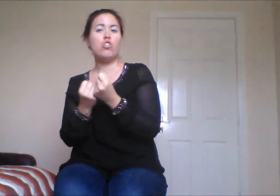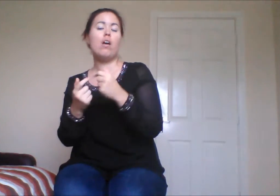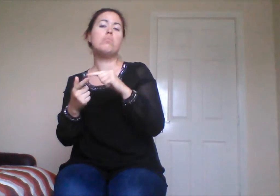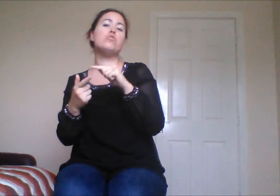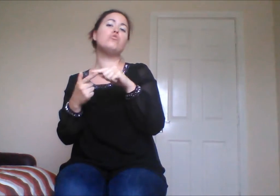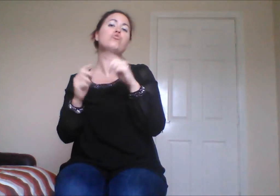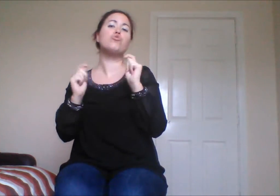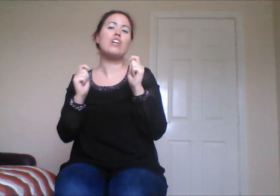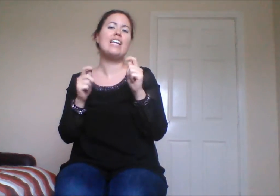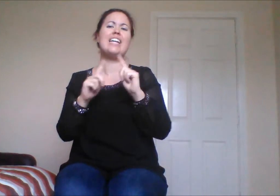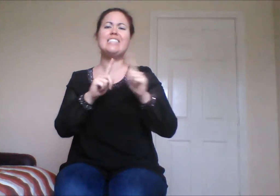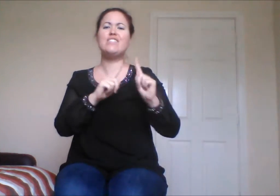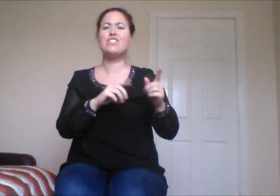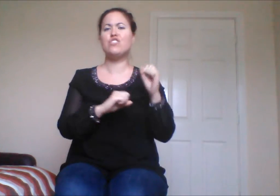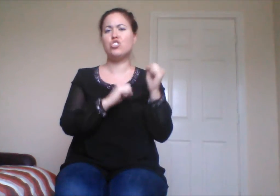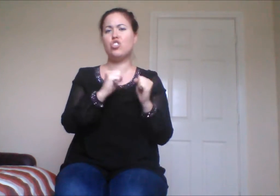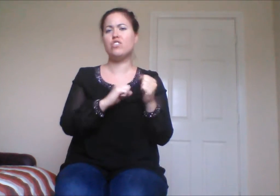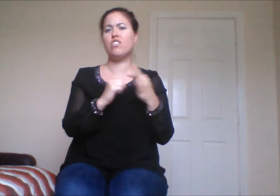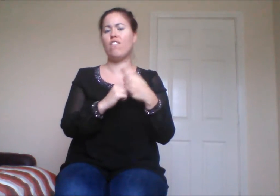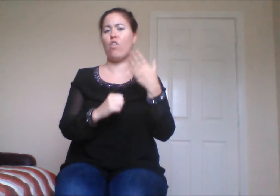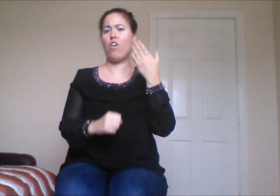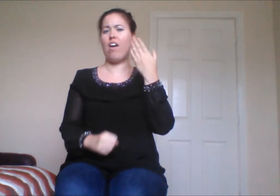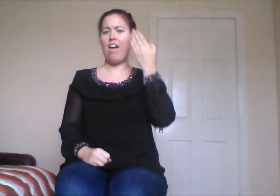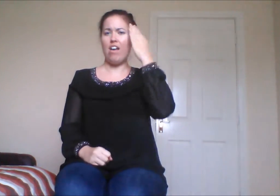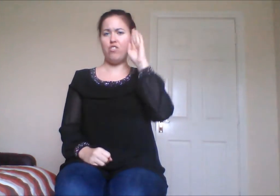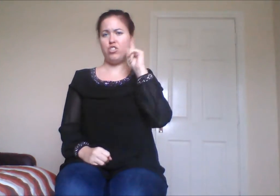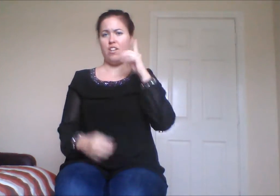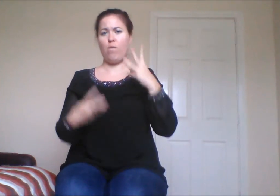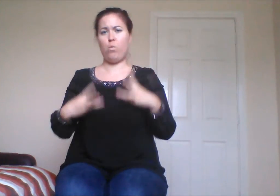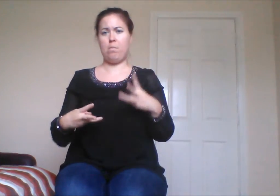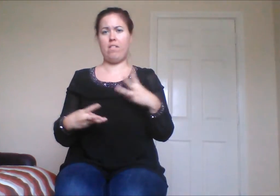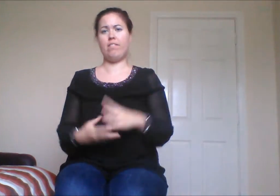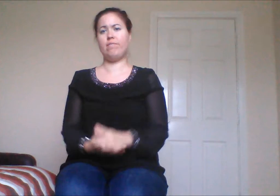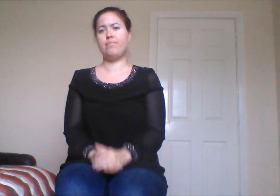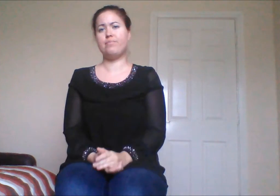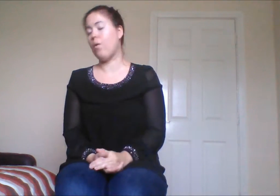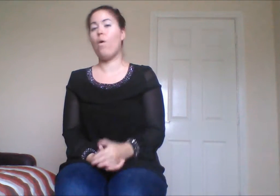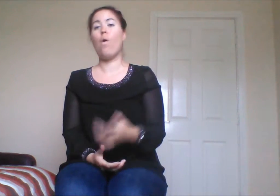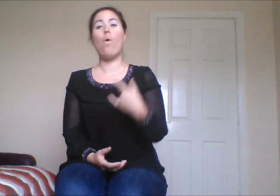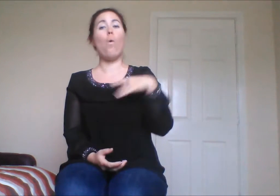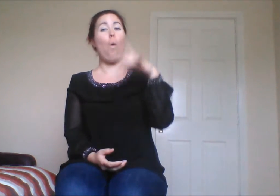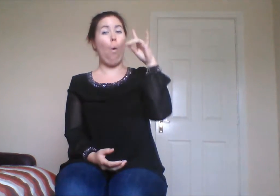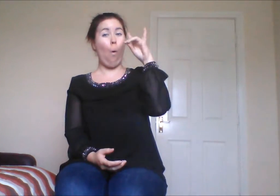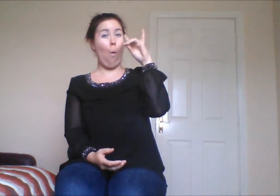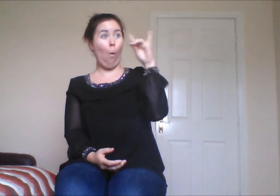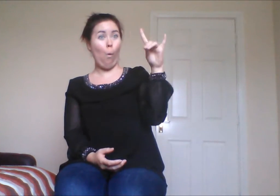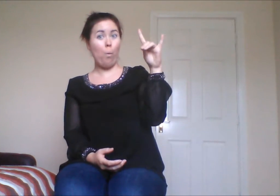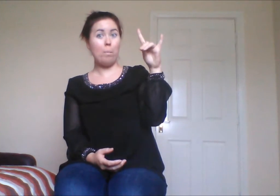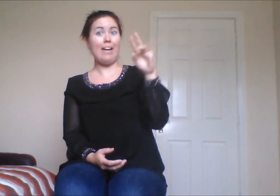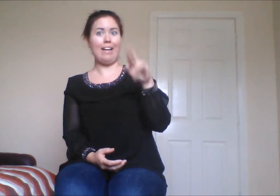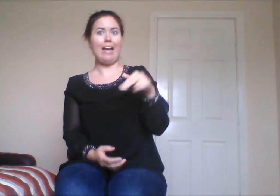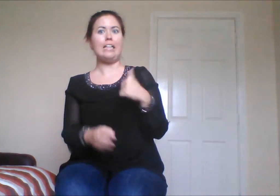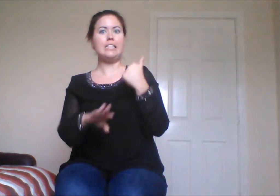we provide training and other services. So we hope to set up an awful lot more workshops now all over Ireland for